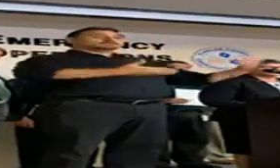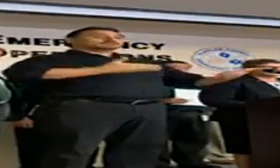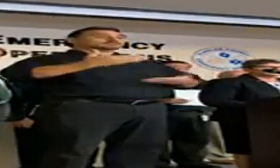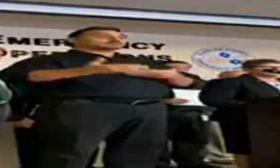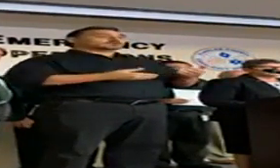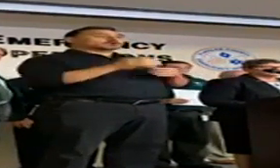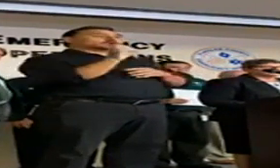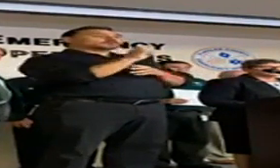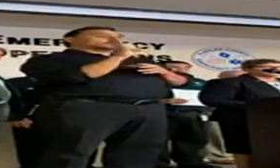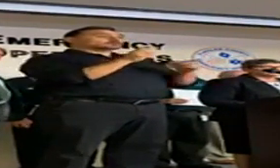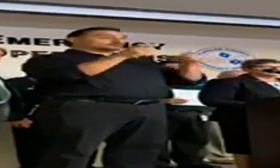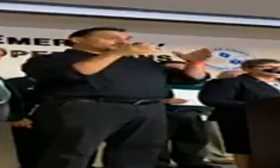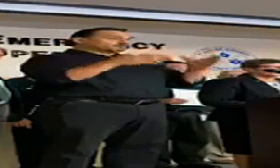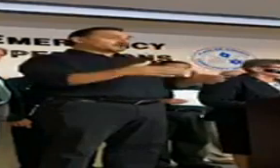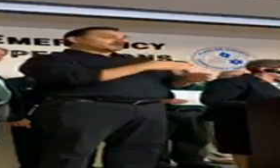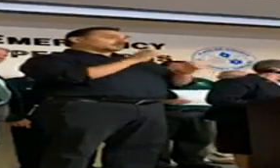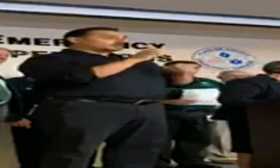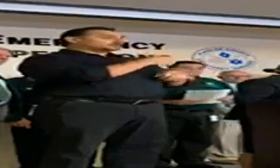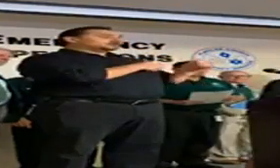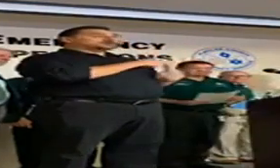Emergency Management Director, Jonathan Lord.